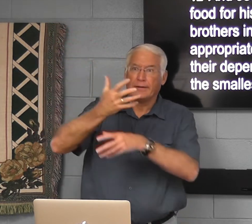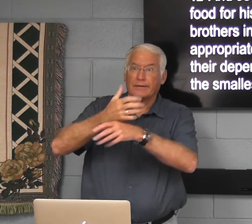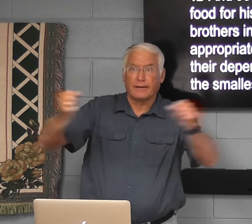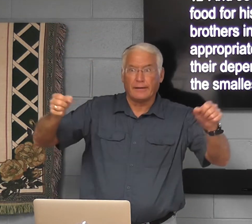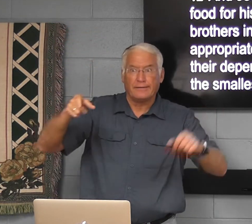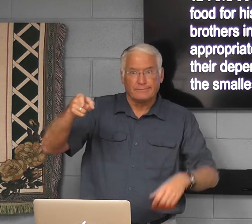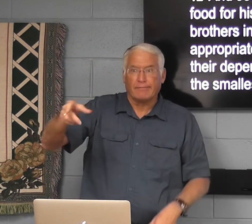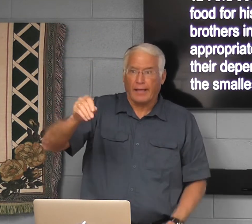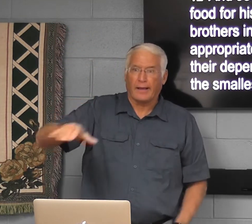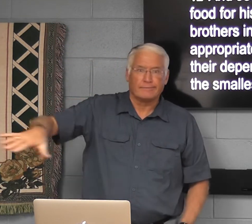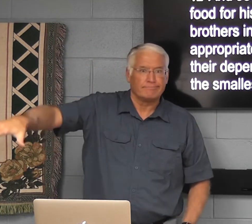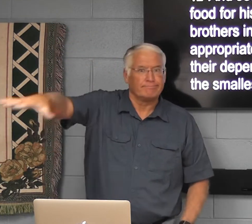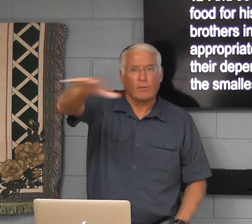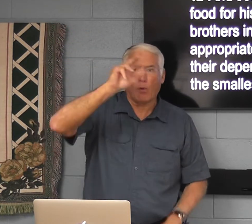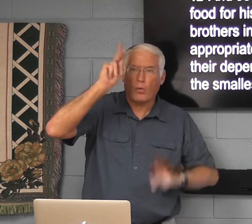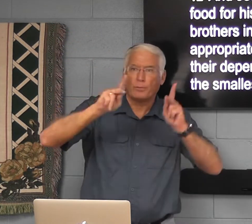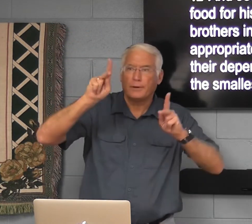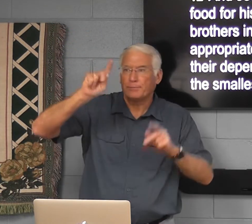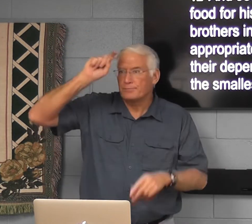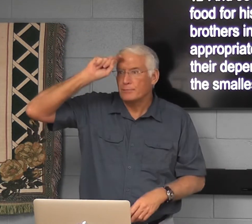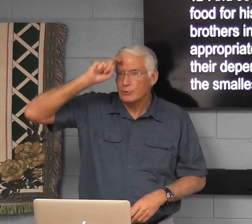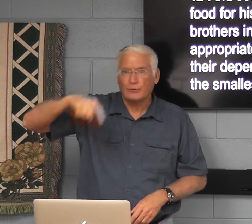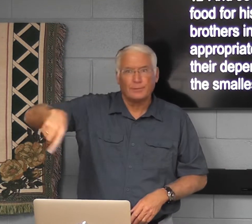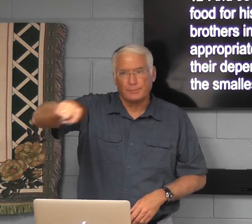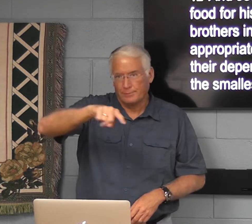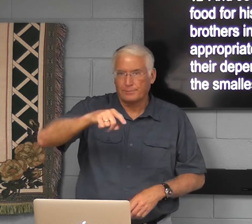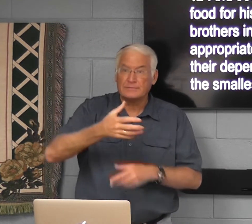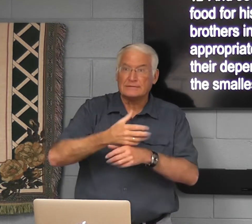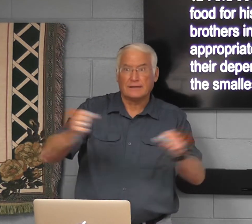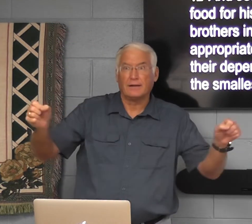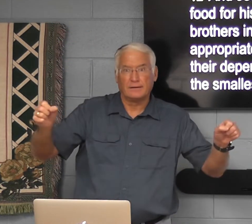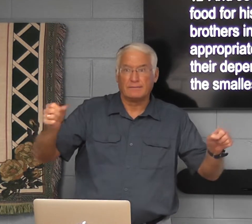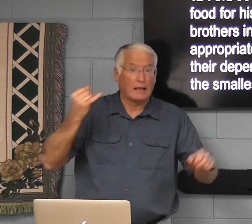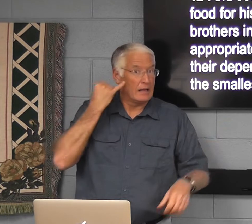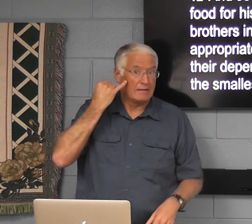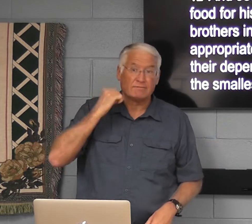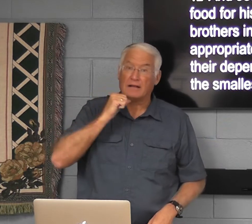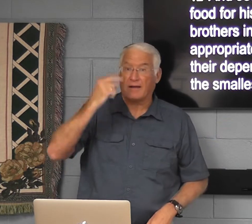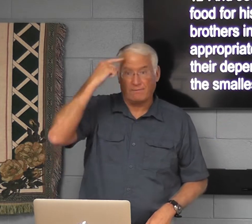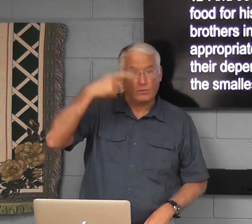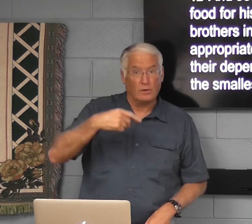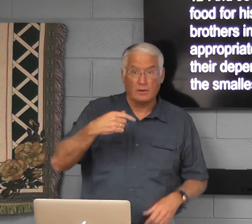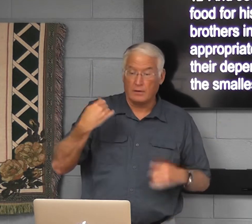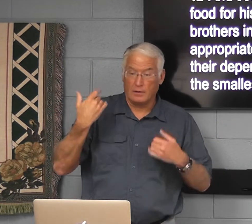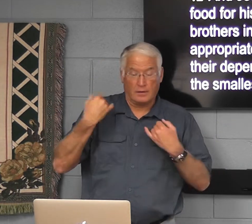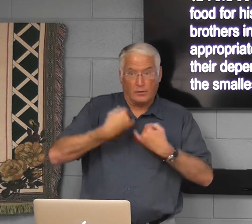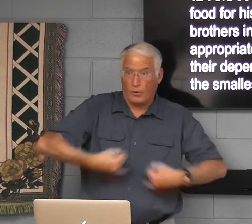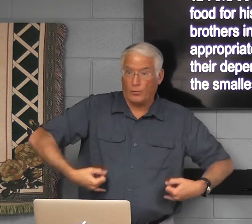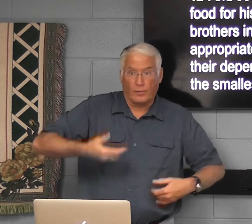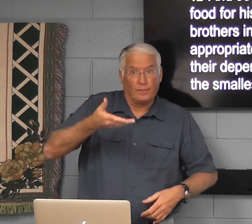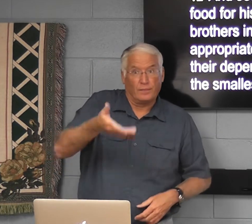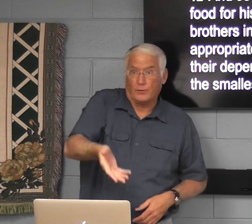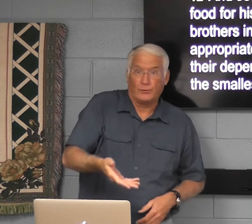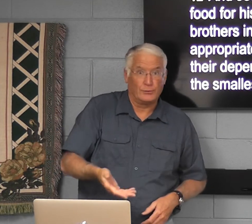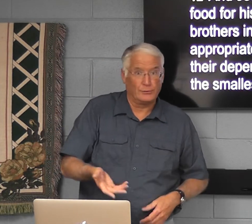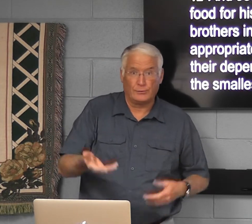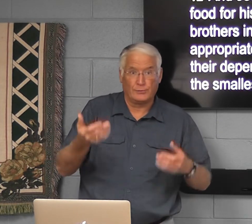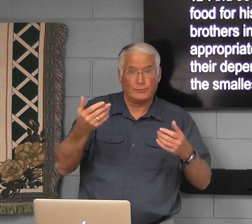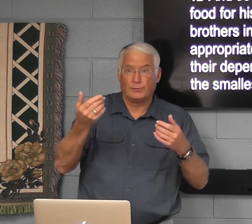which saved the people of Egypt. If it was not for Joseph being